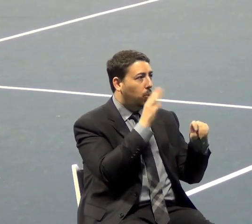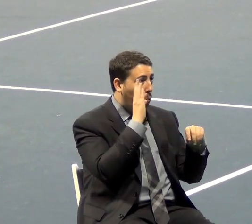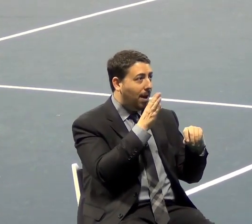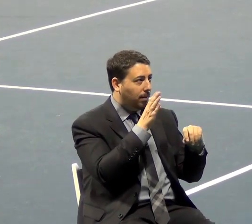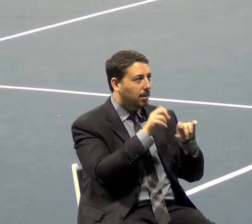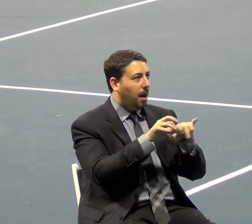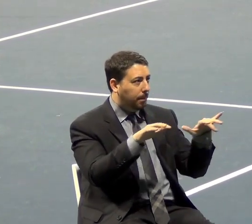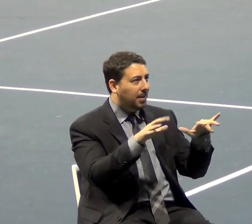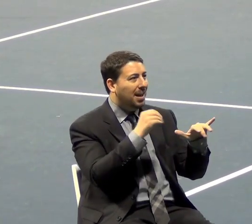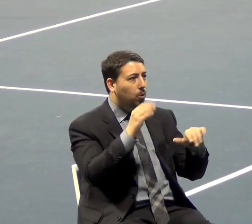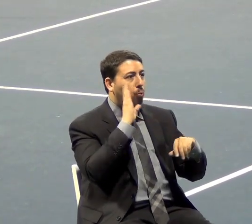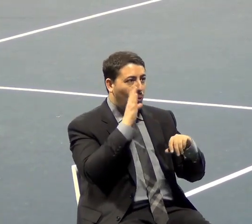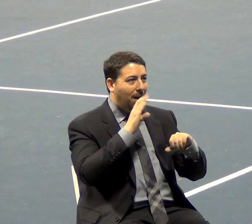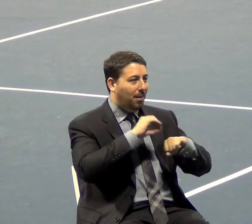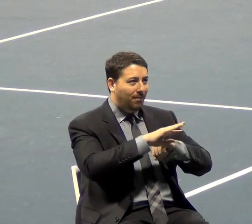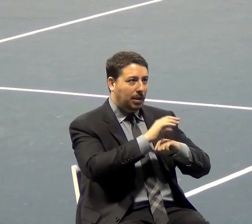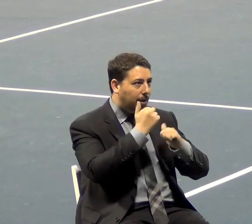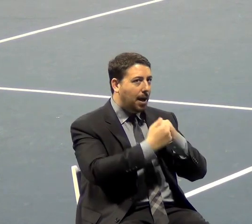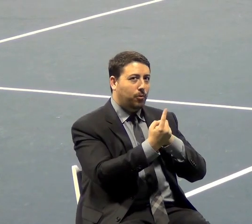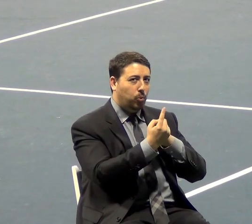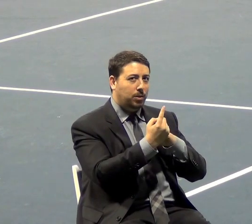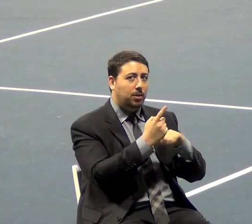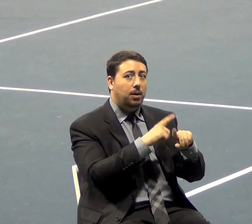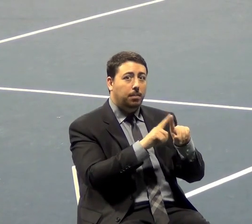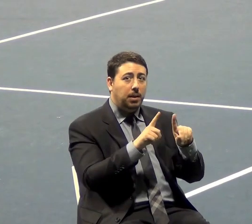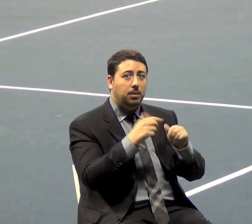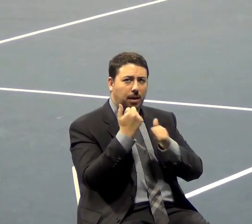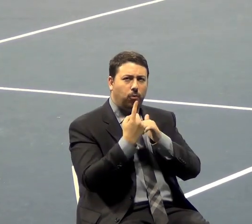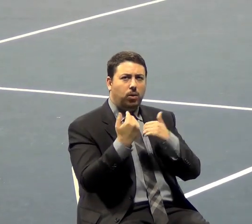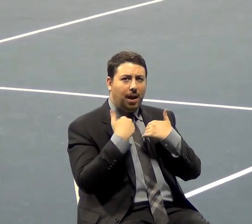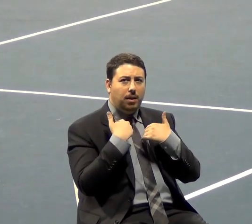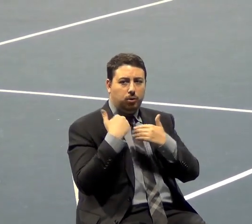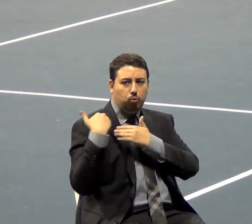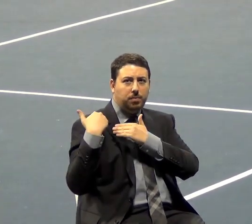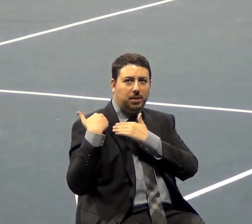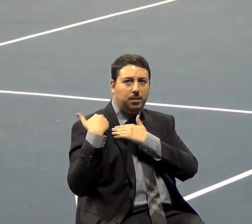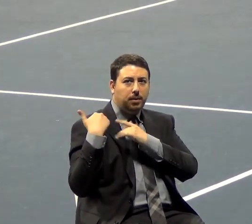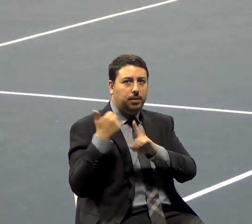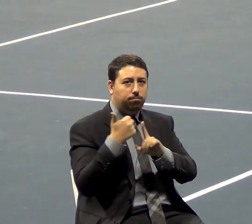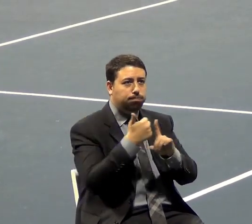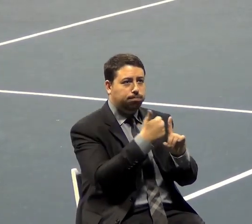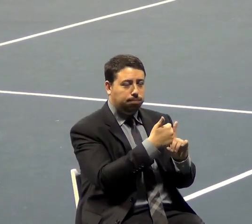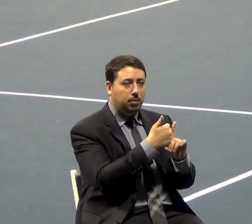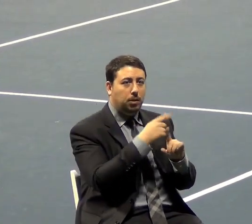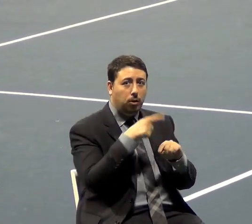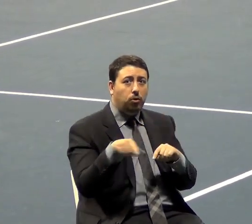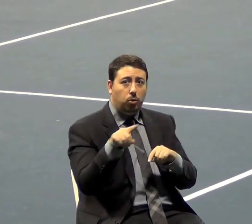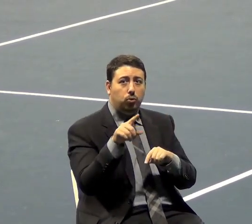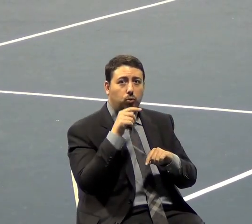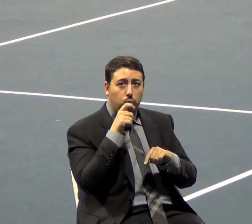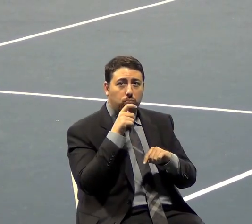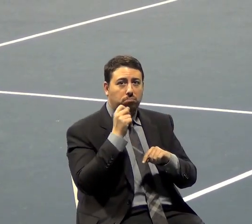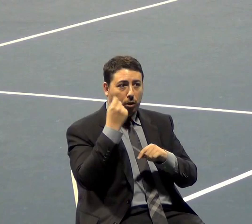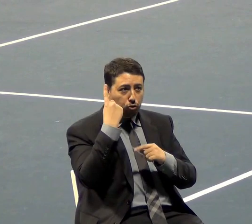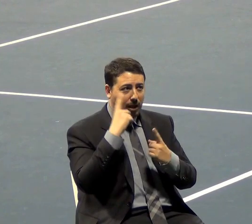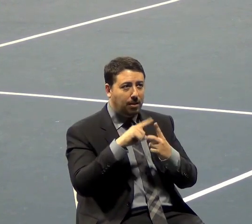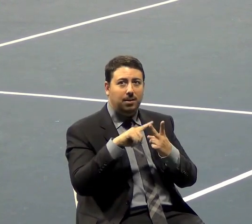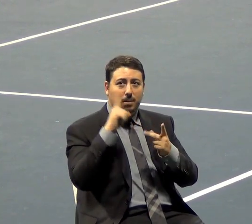and it will affect all of us. But everybody has a responsibility. Those of you who come around to understanding and believe this, you have more